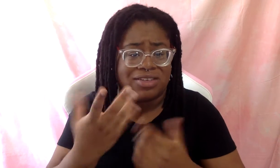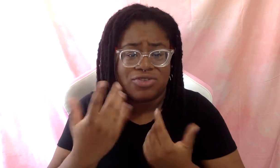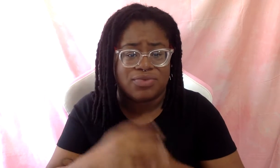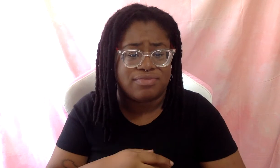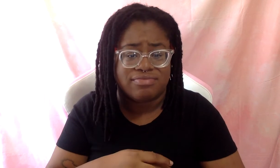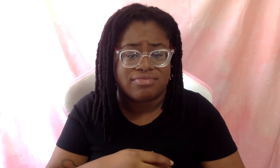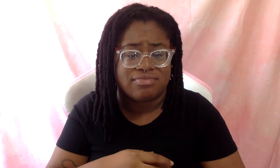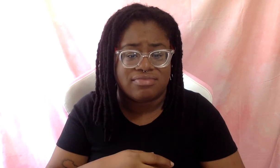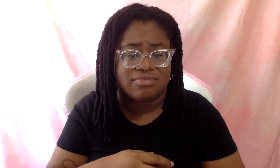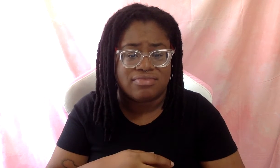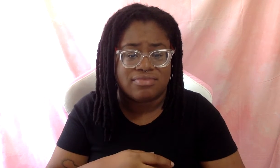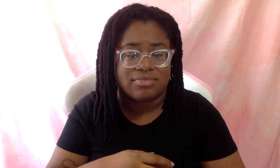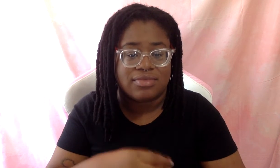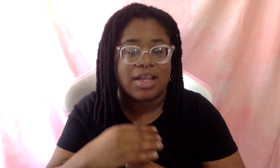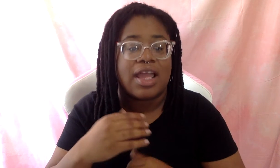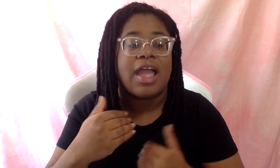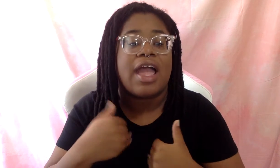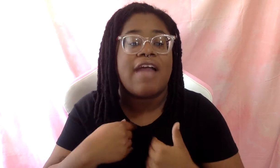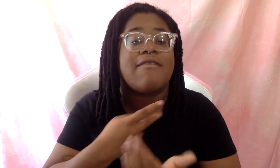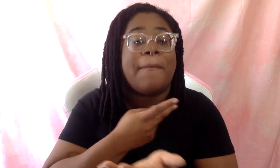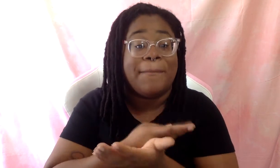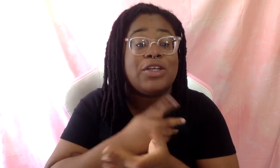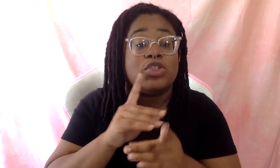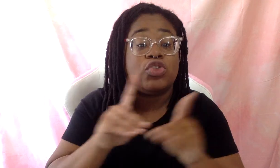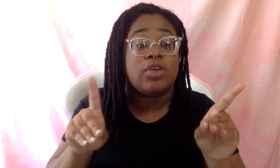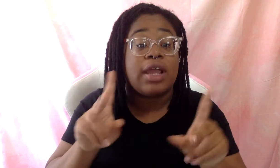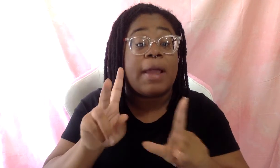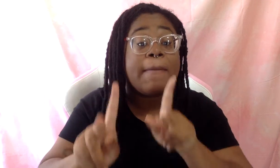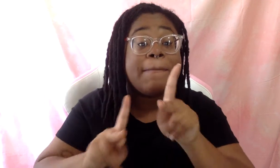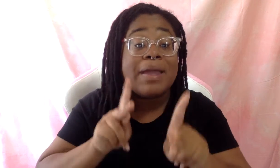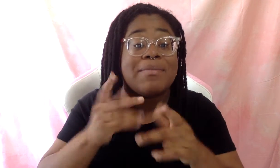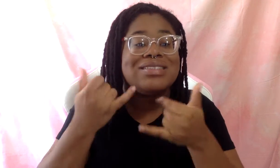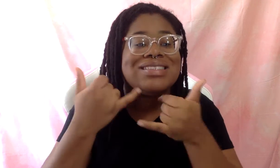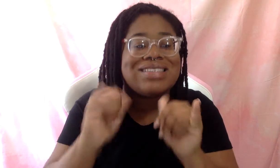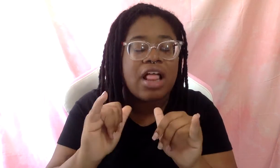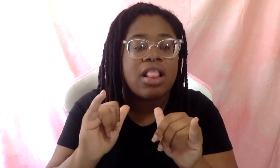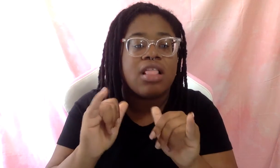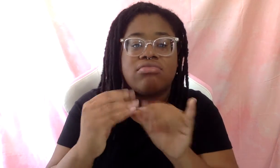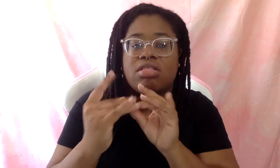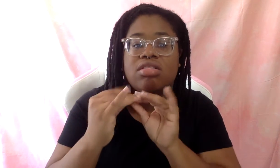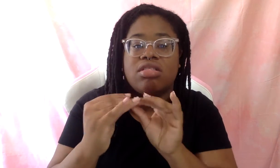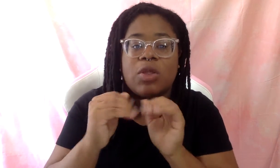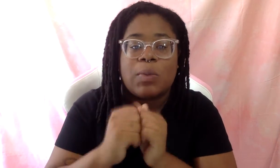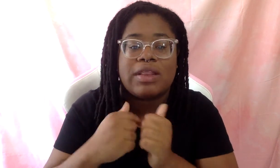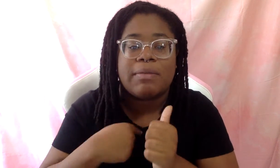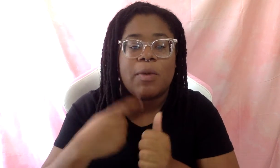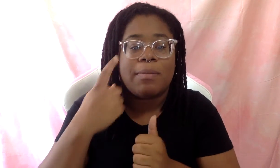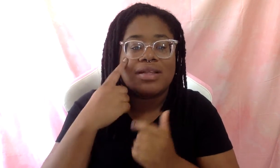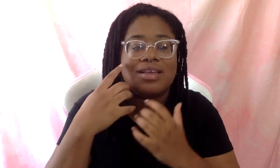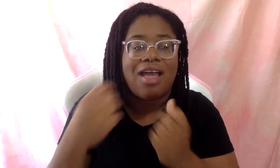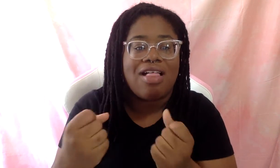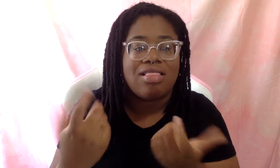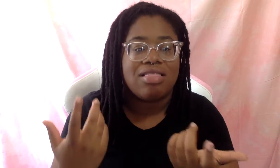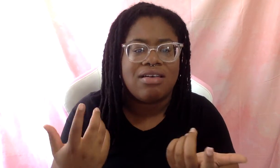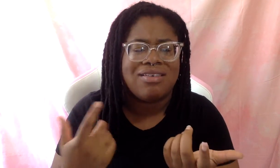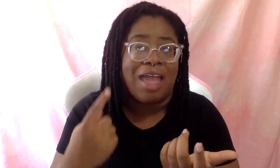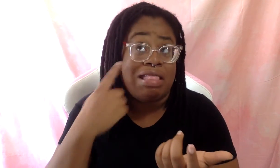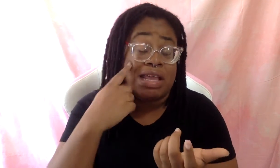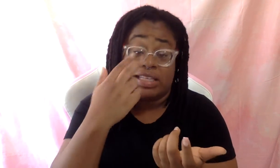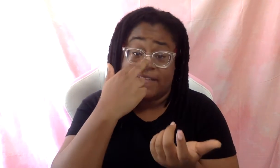I have a master's degree. still have people arguing with me about mental health. I think it's hilarious. That's not to suggest that I'm, uh, an